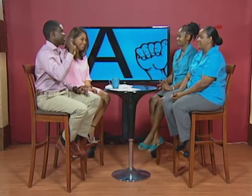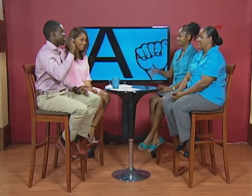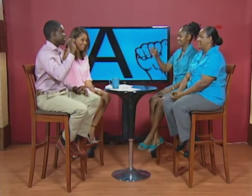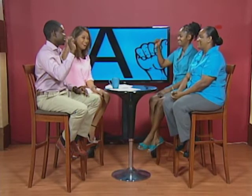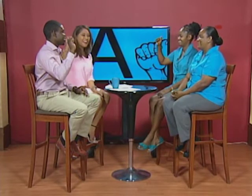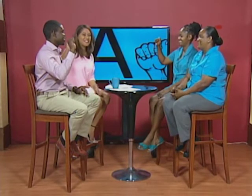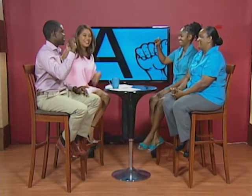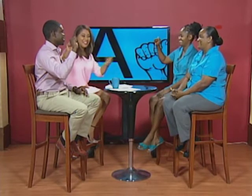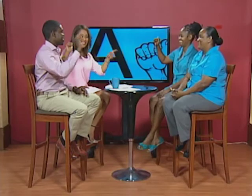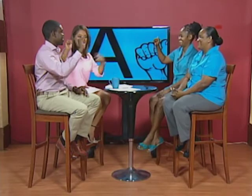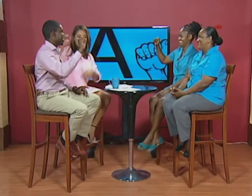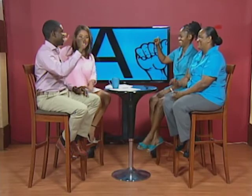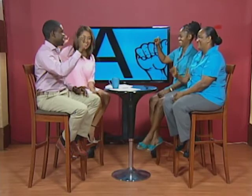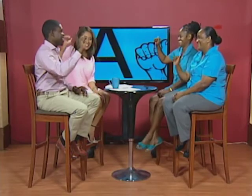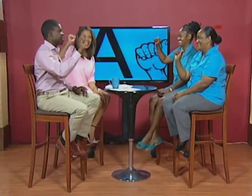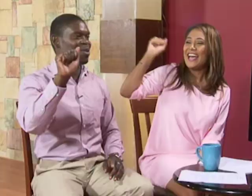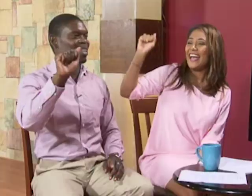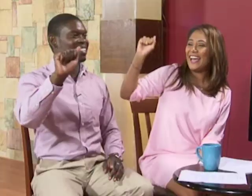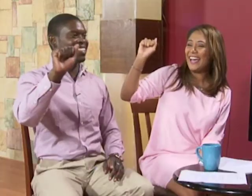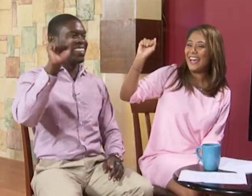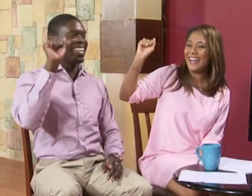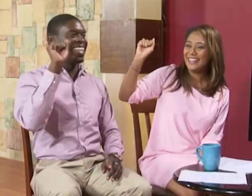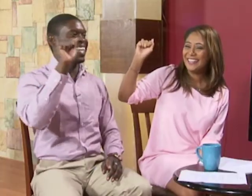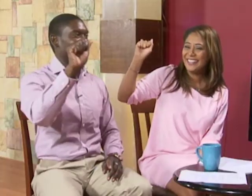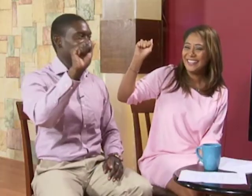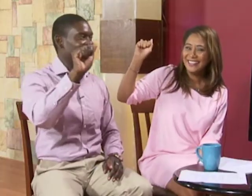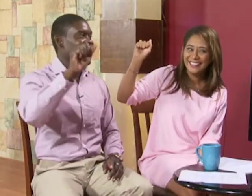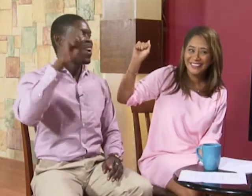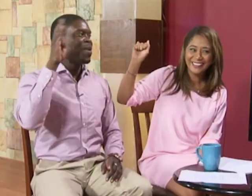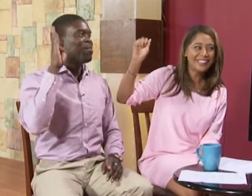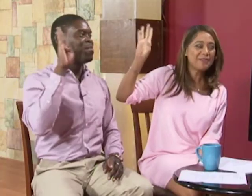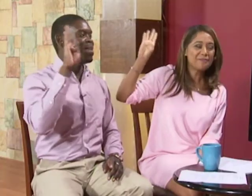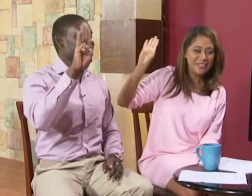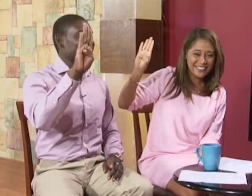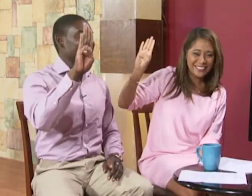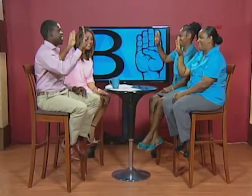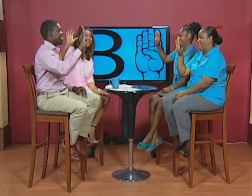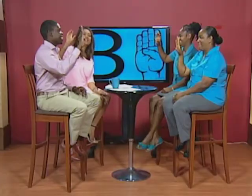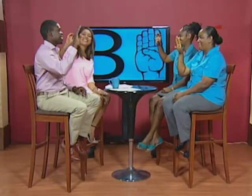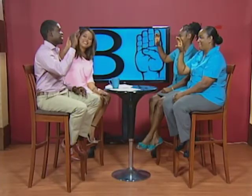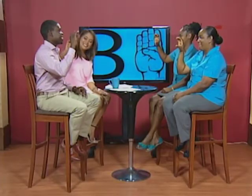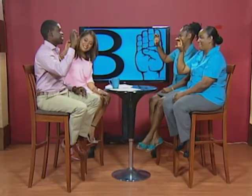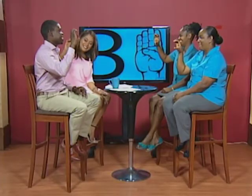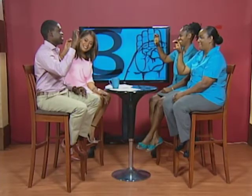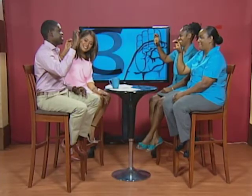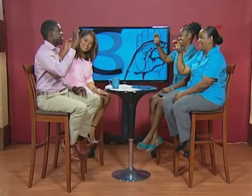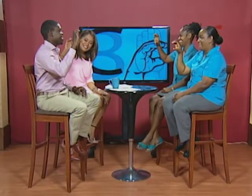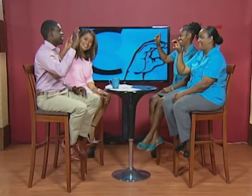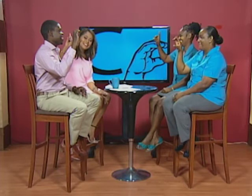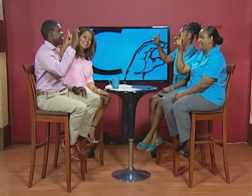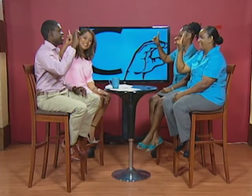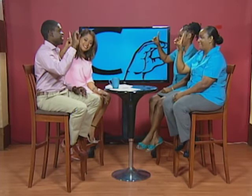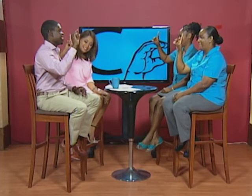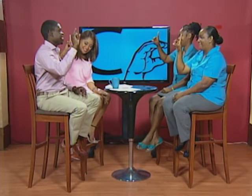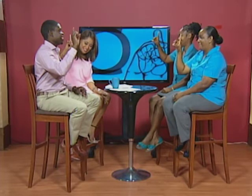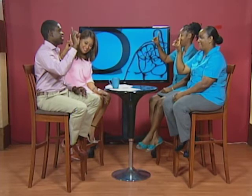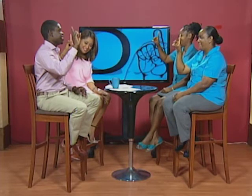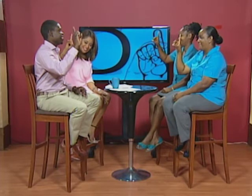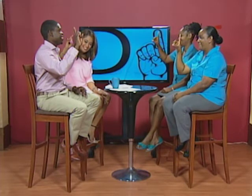i'm looking at them for a yeah of course a b c d d